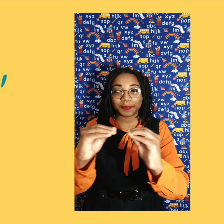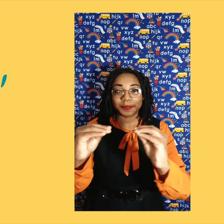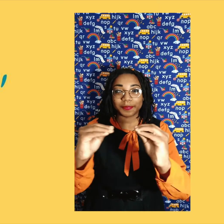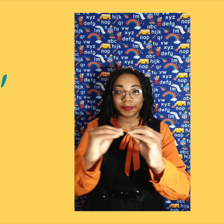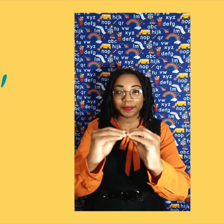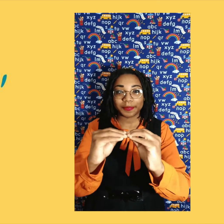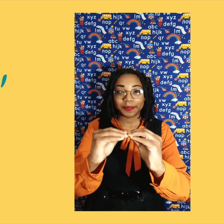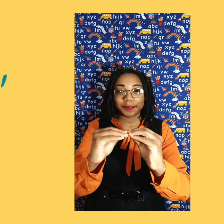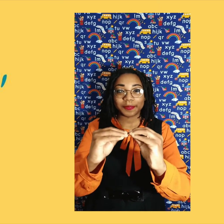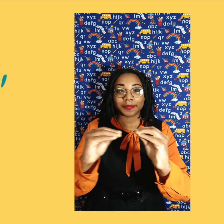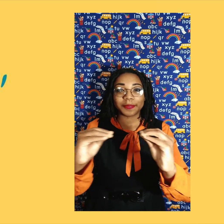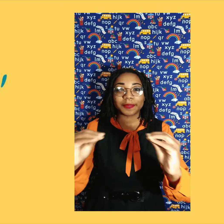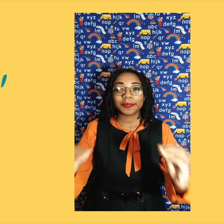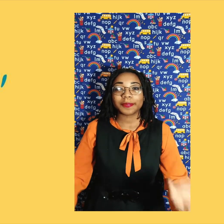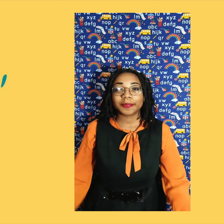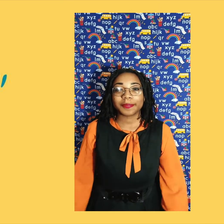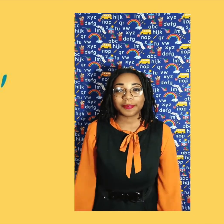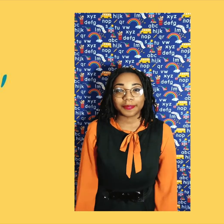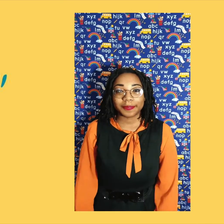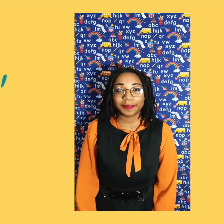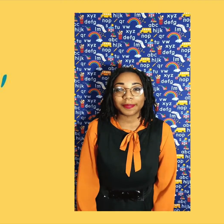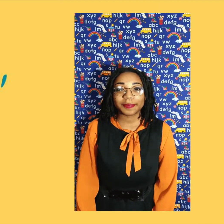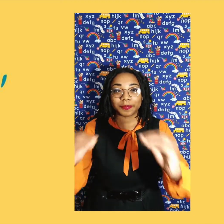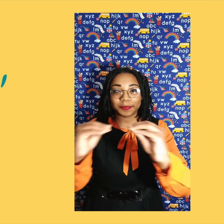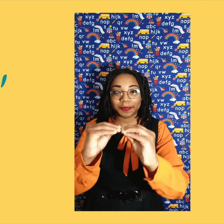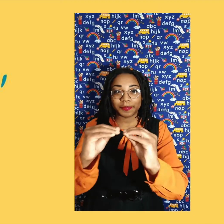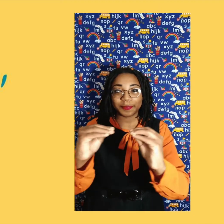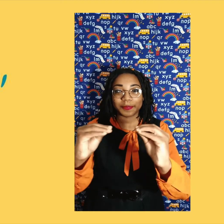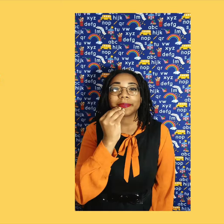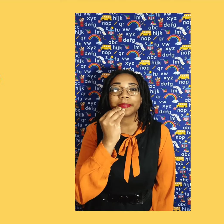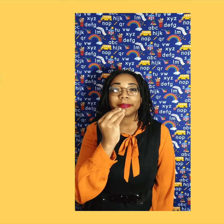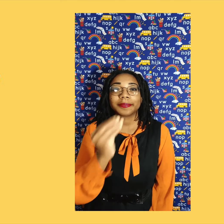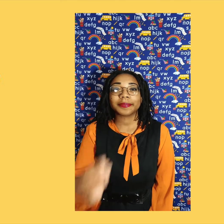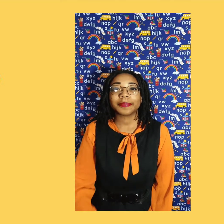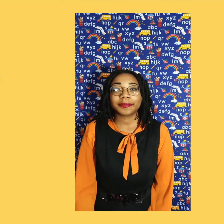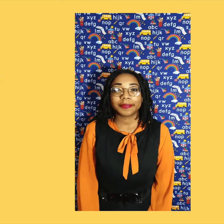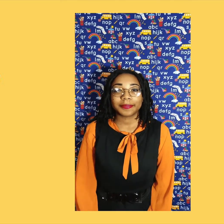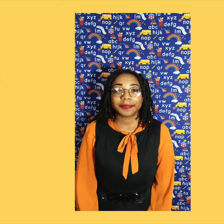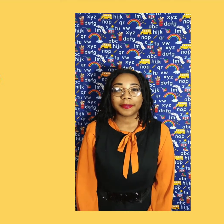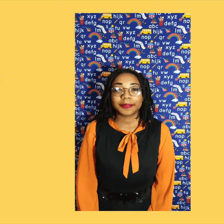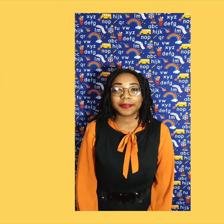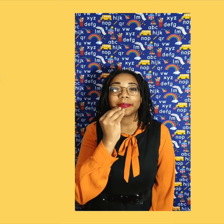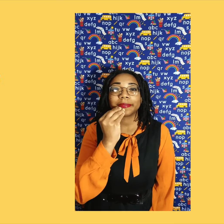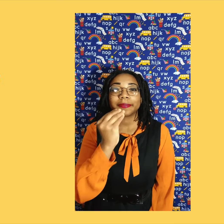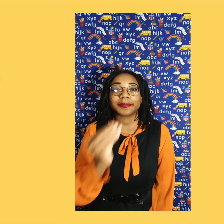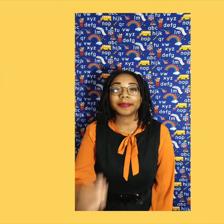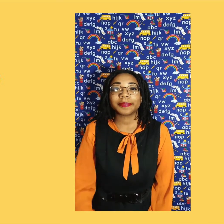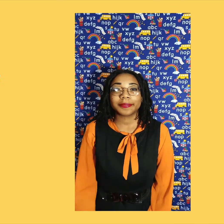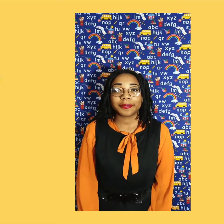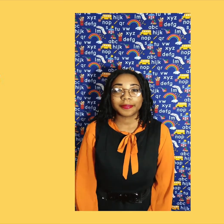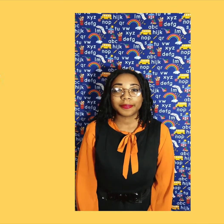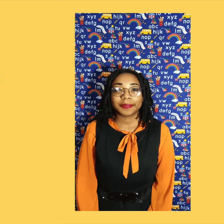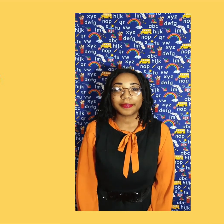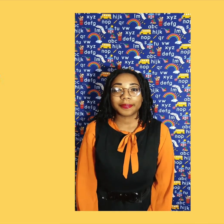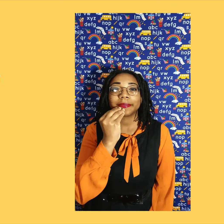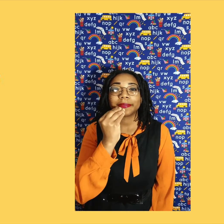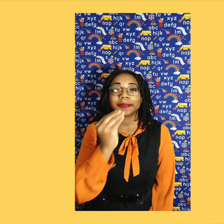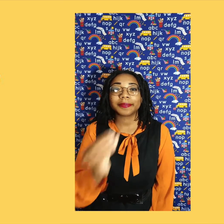American Sign Language. You're doing great! Okay, this is the last sign we're going to learn today, and it's for the